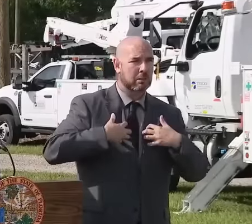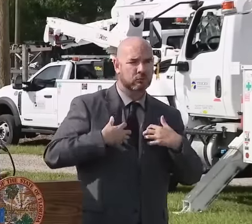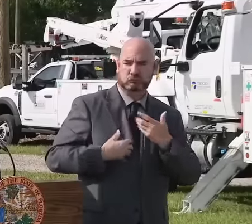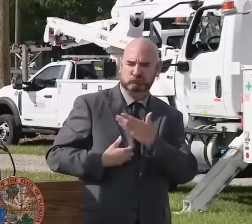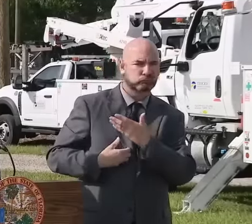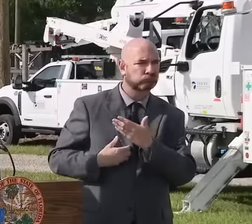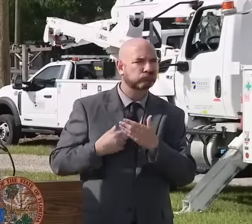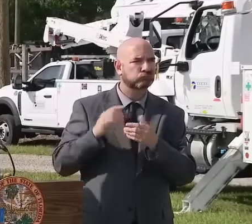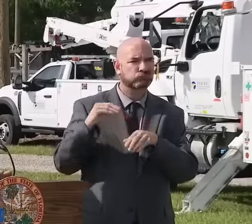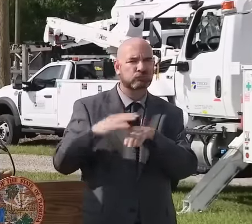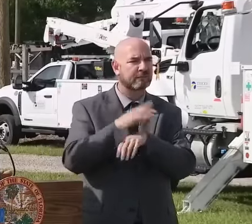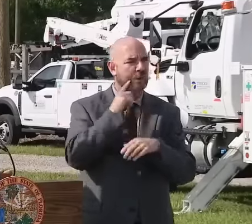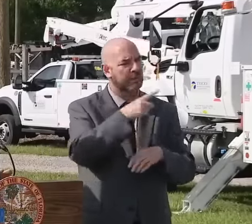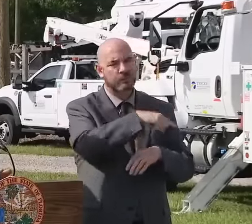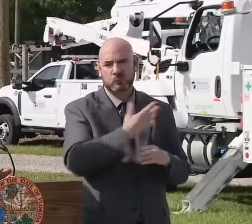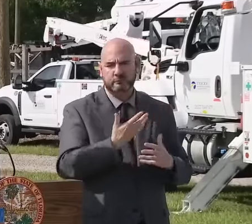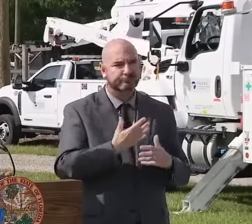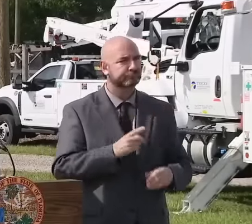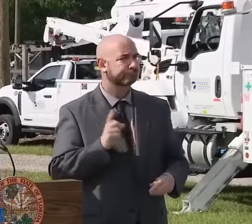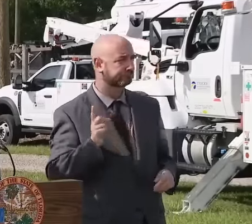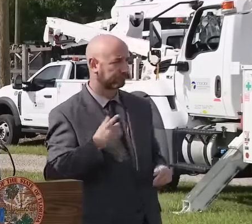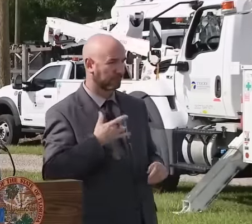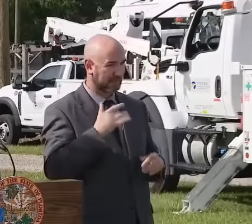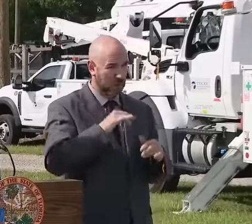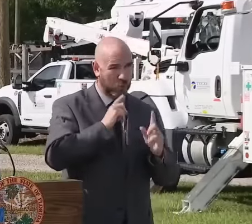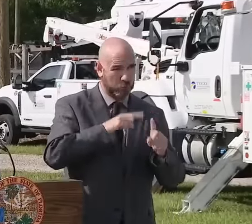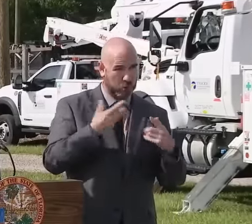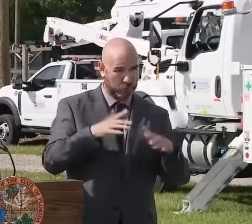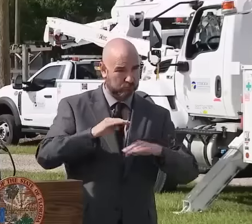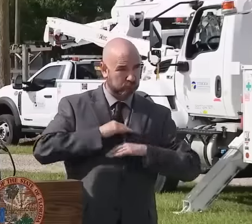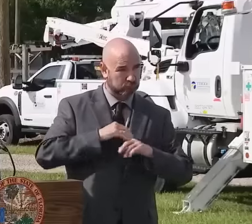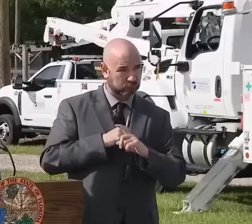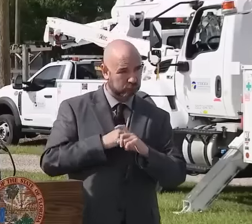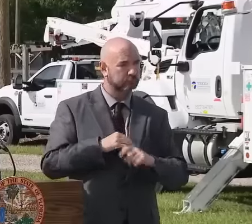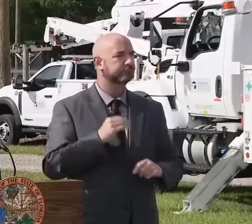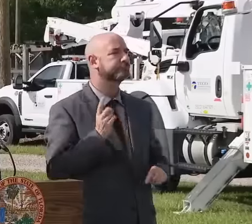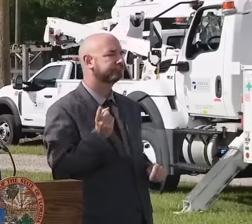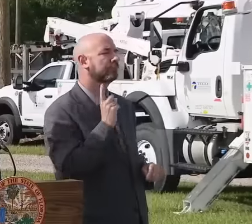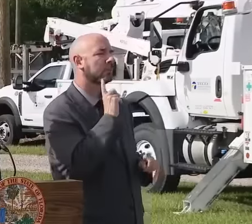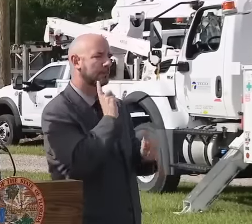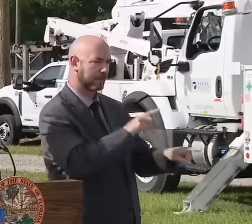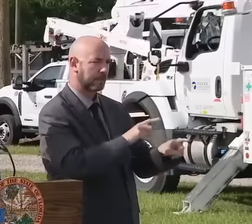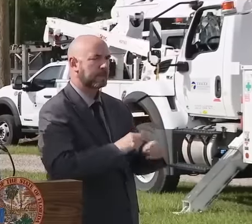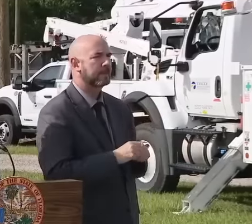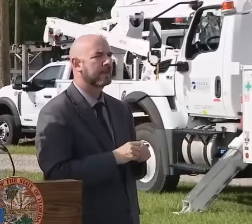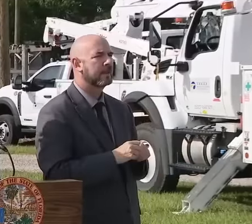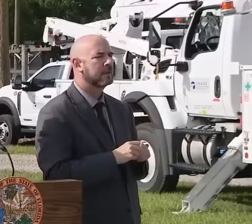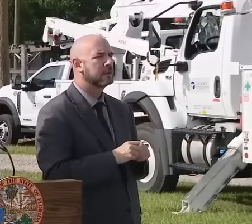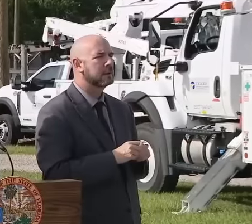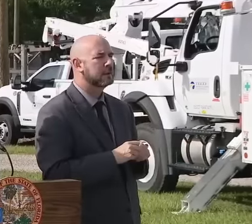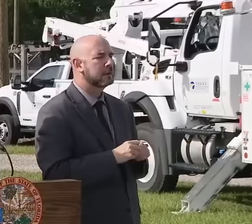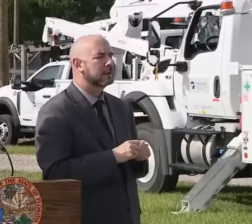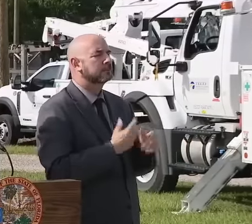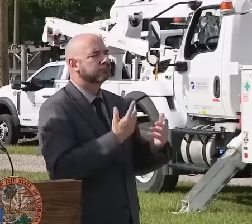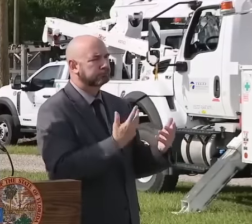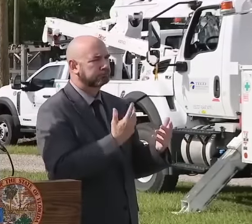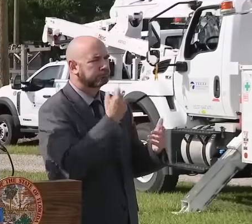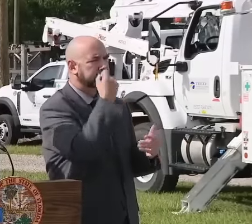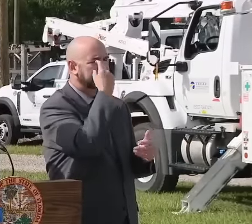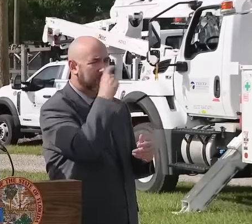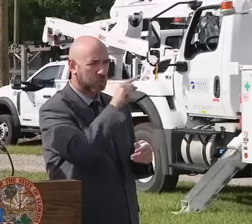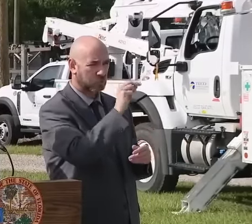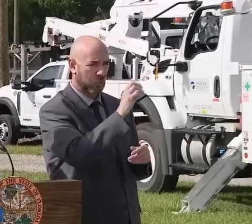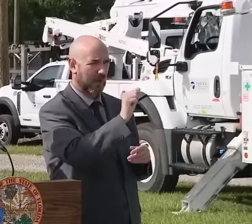So here's the thing. You can, if there's an evacuation for Zone A and you're in Zone B and you look around and